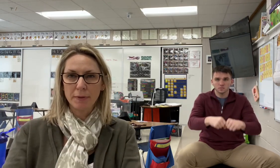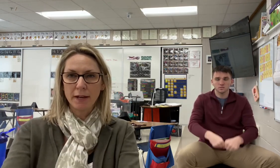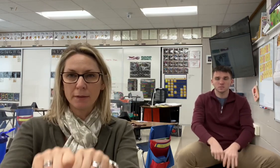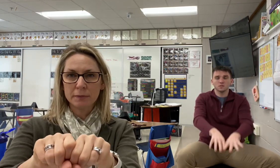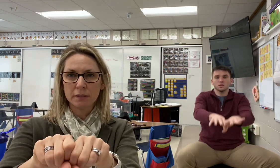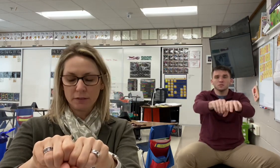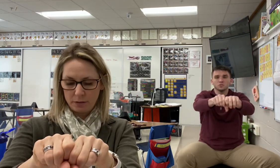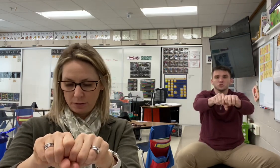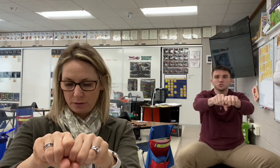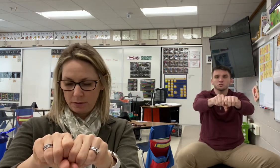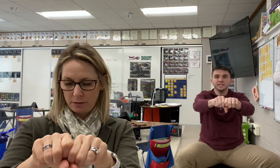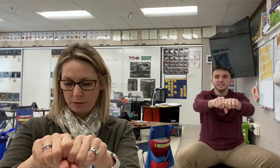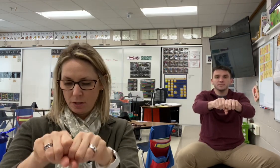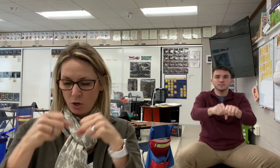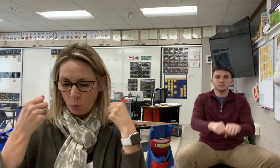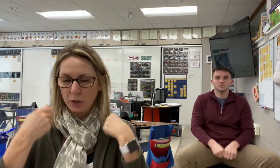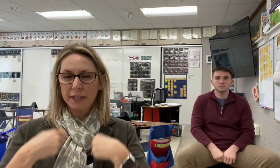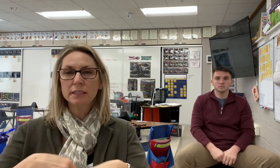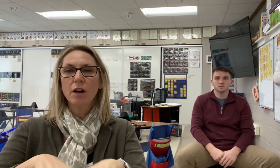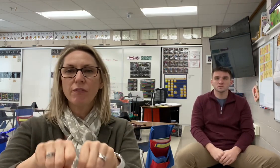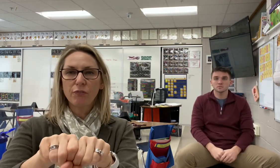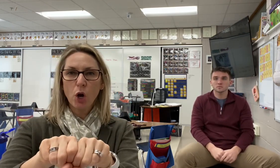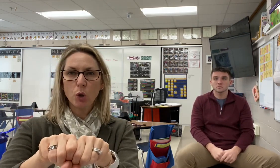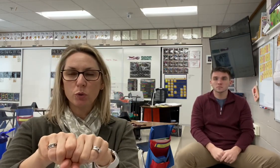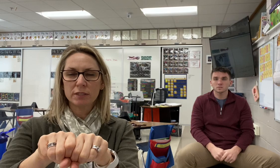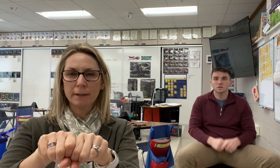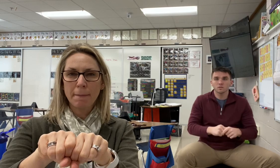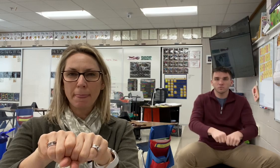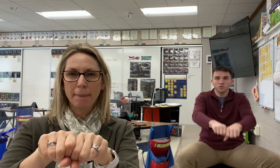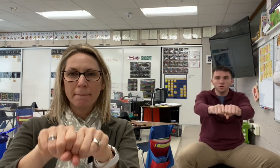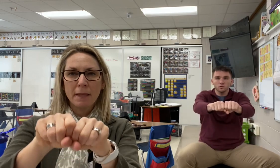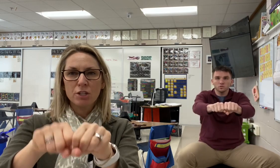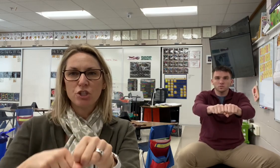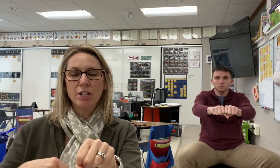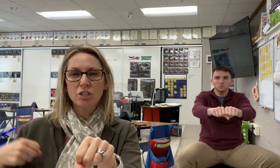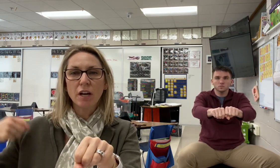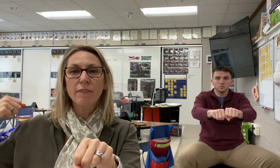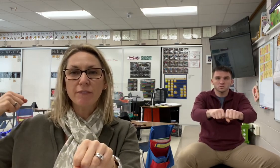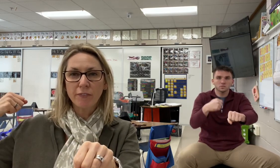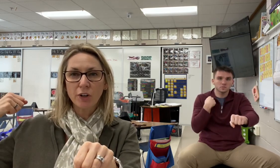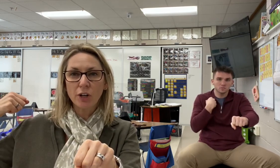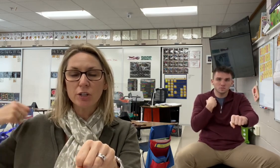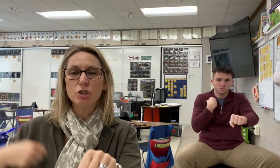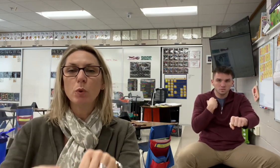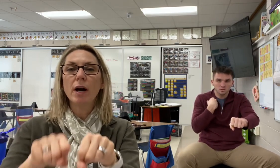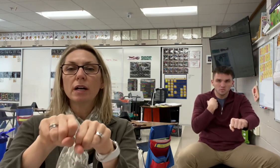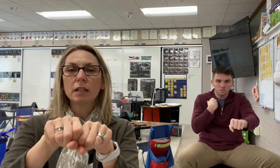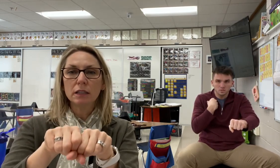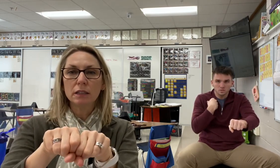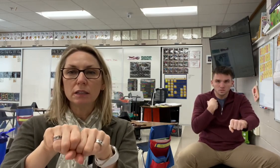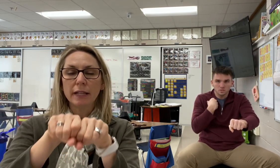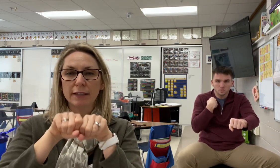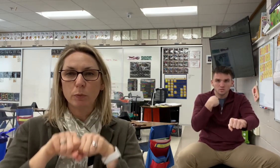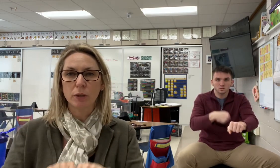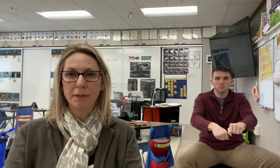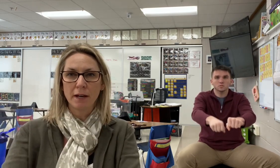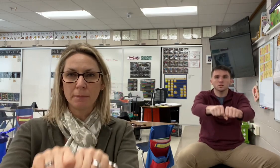becomes treat. Word is froze. Froze. Change the fur to a cl and the word becomes